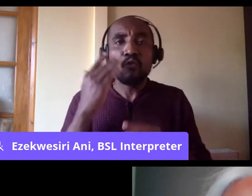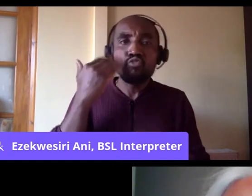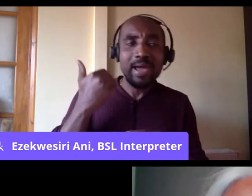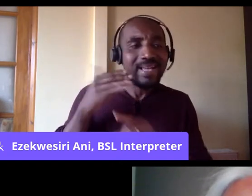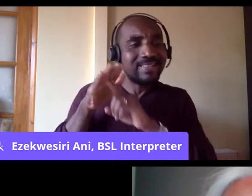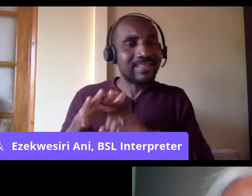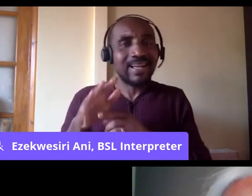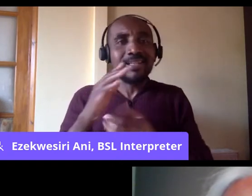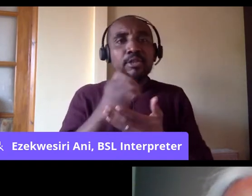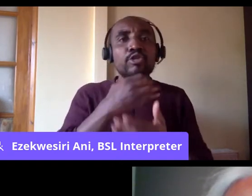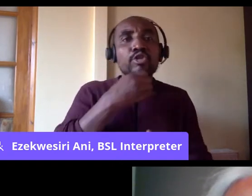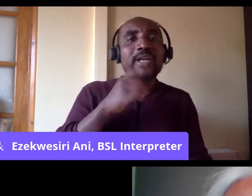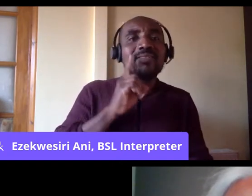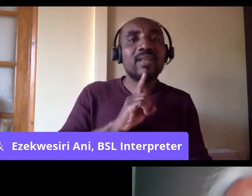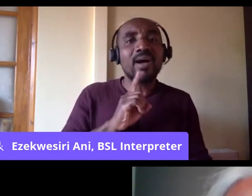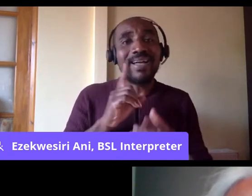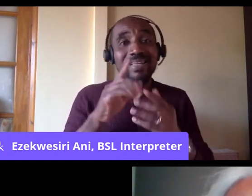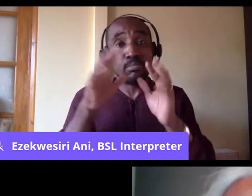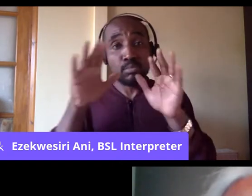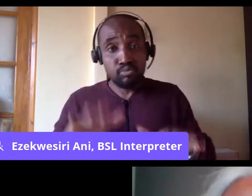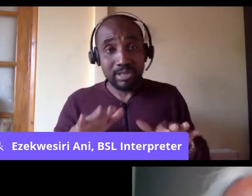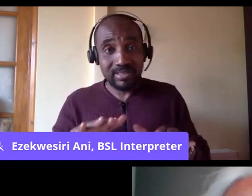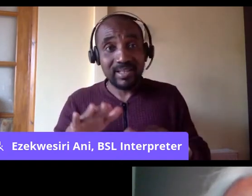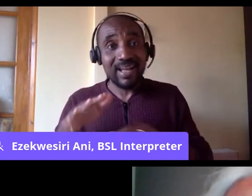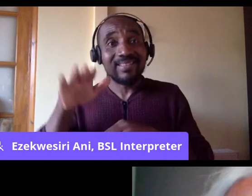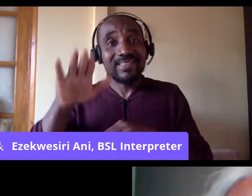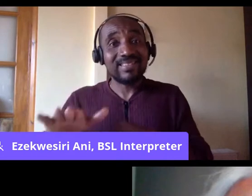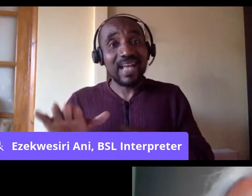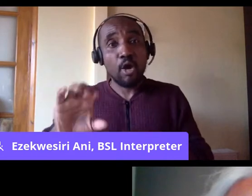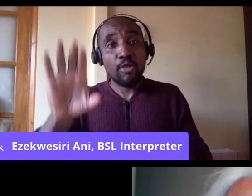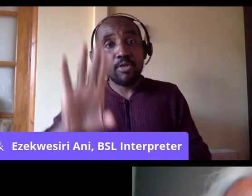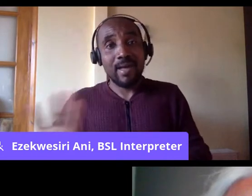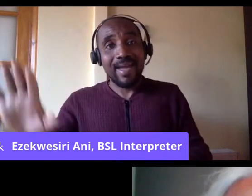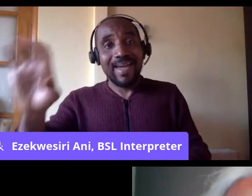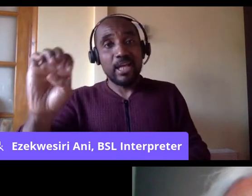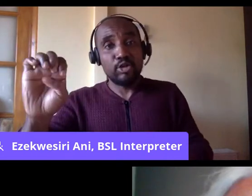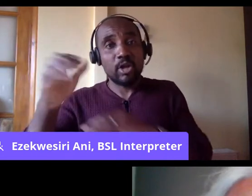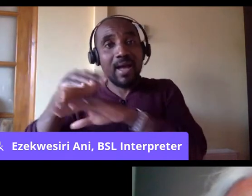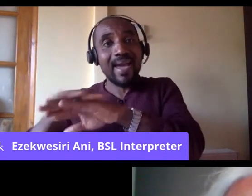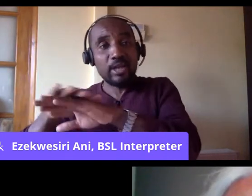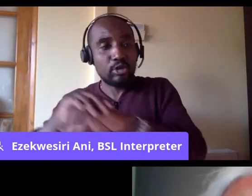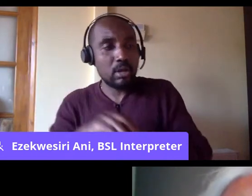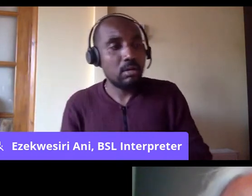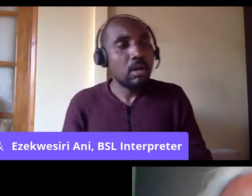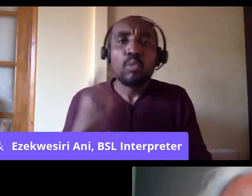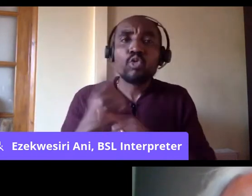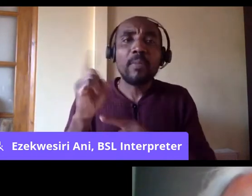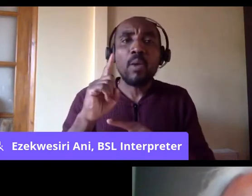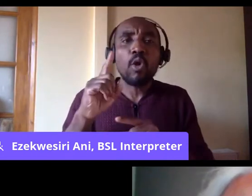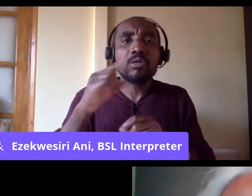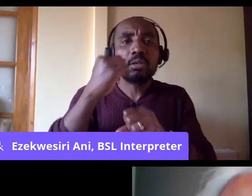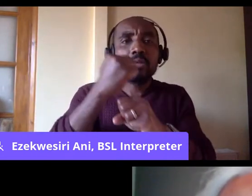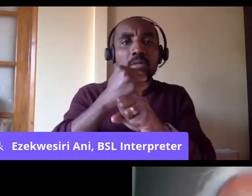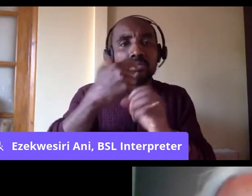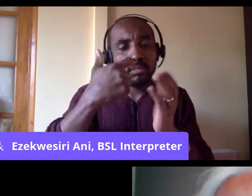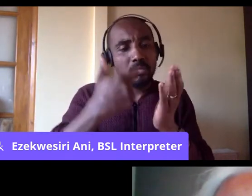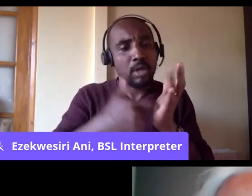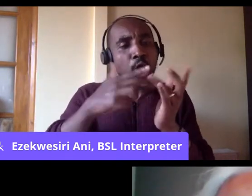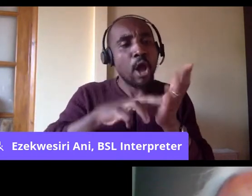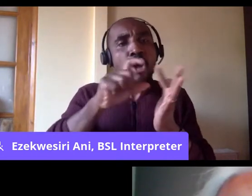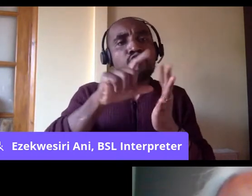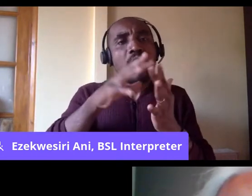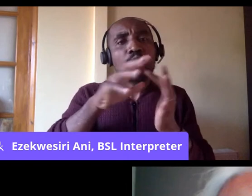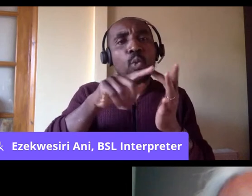and South Asian politics. Amrit is going to be talking about the Grunwick strike, which, again, is a really good example for